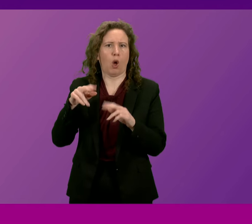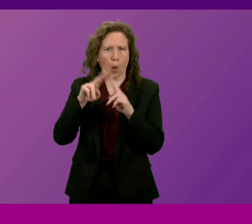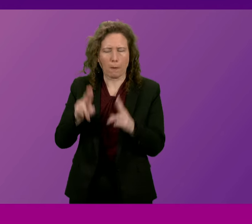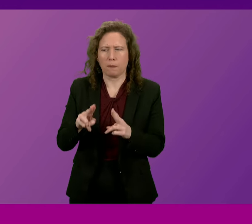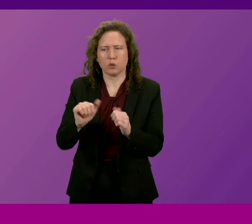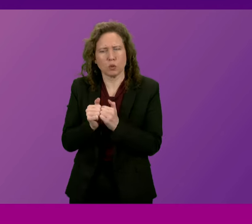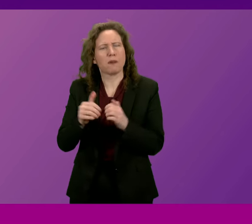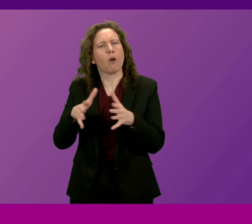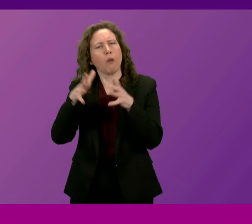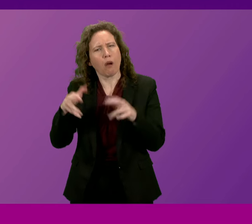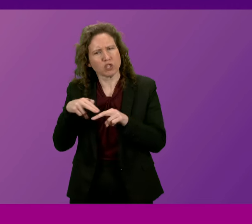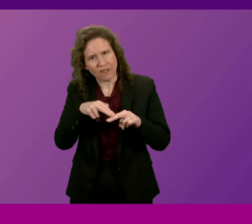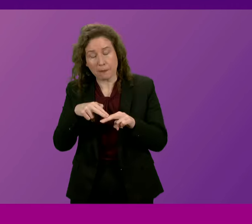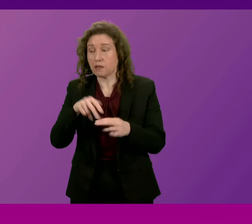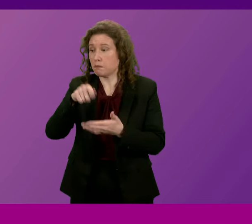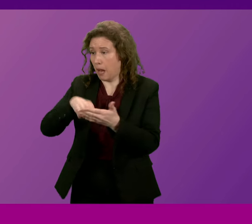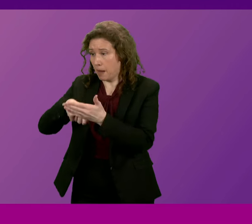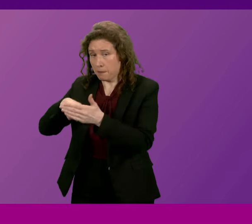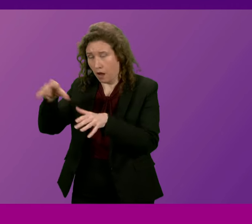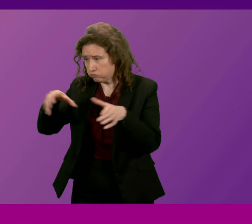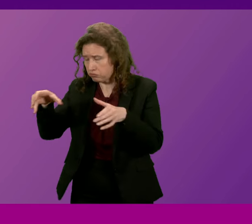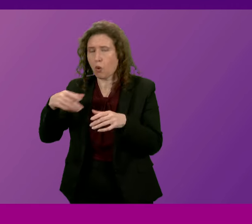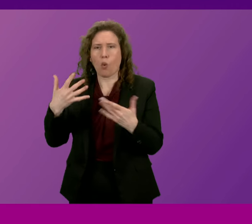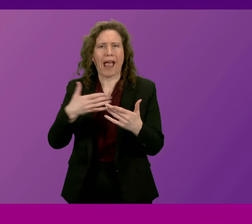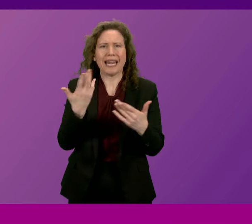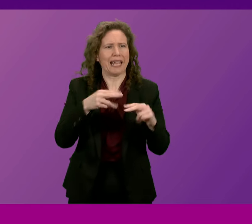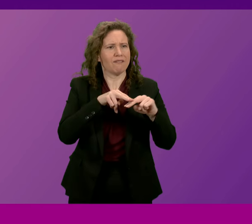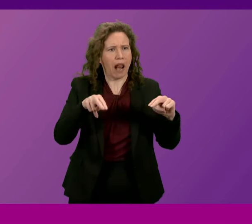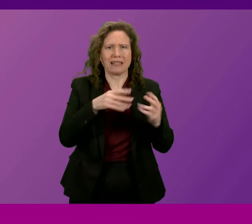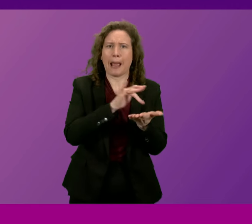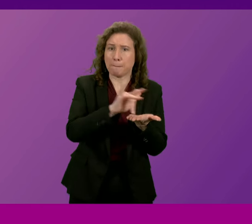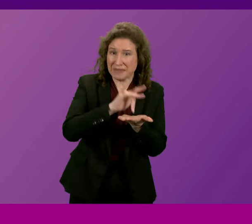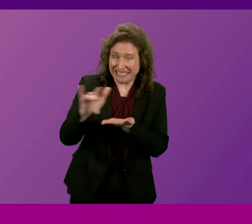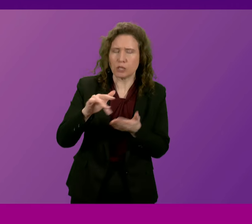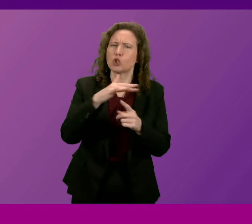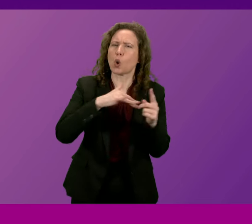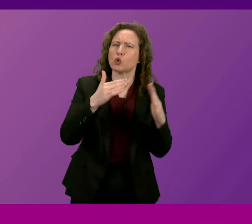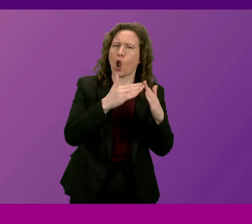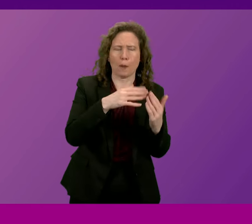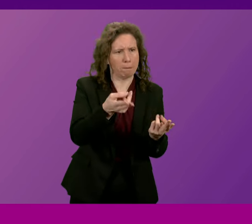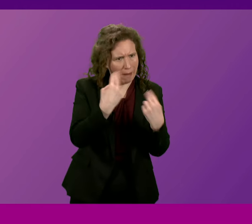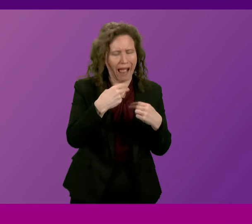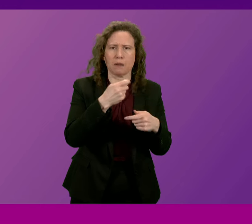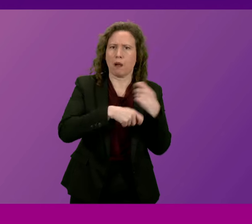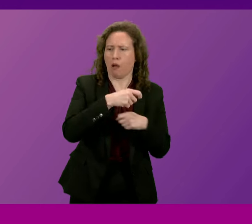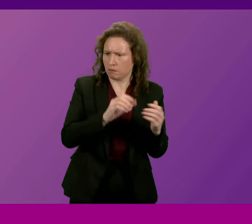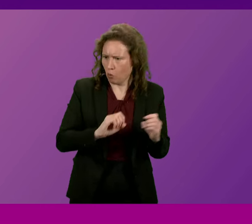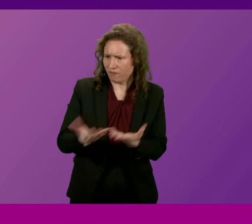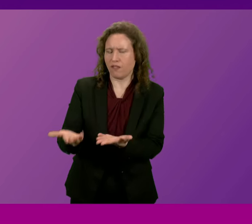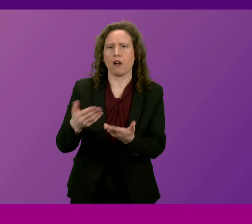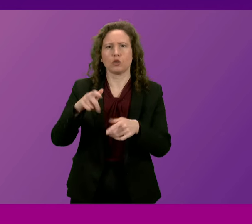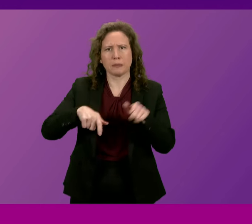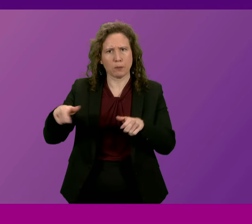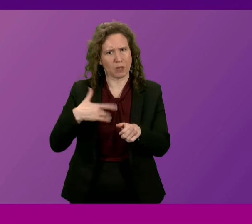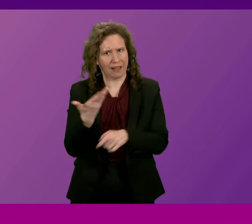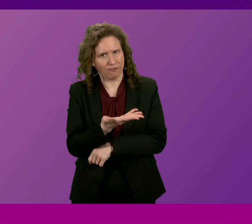through acquisitions and, where appropriate, to bring long-term empty social homes back into use. We are providing record funding of